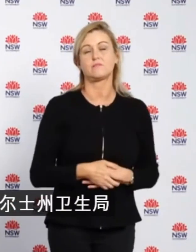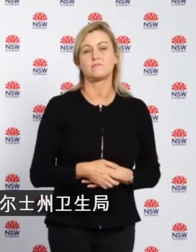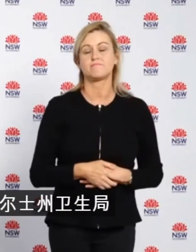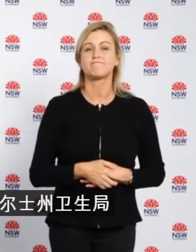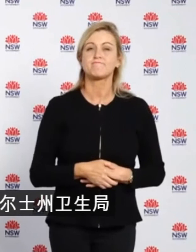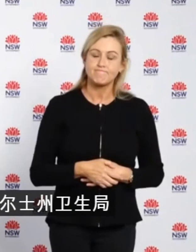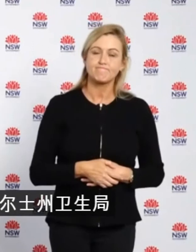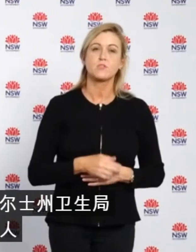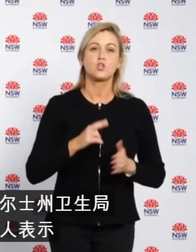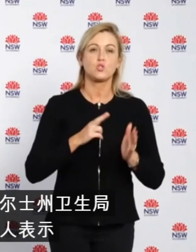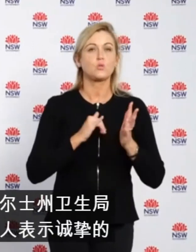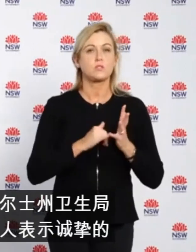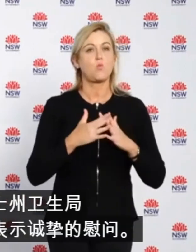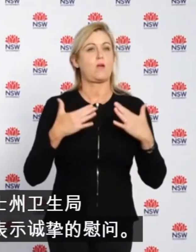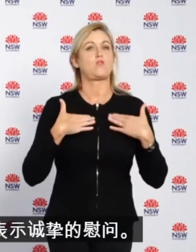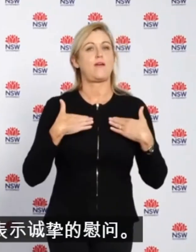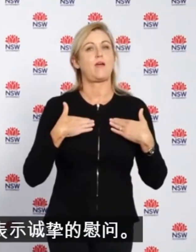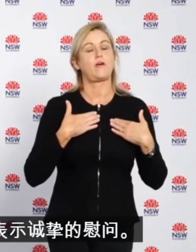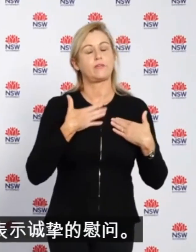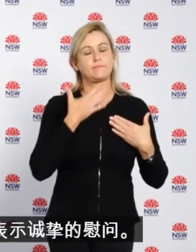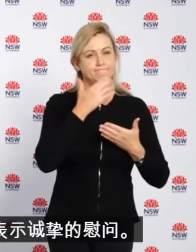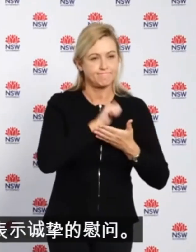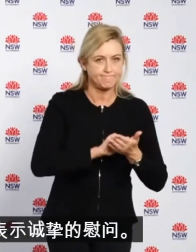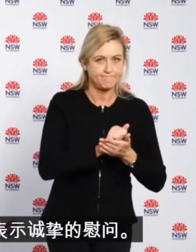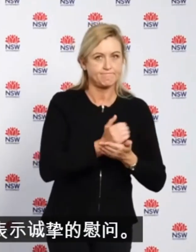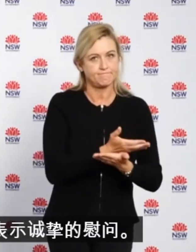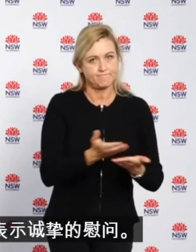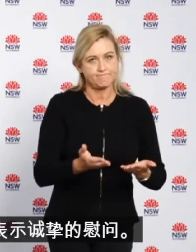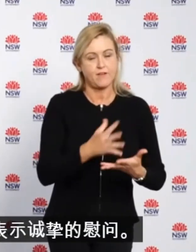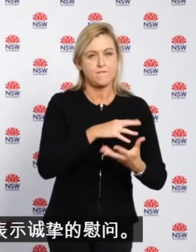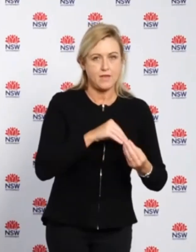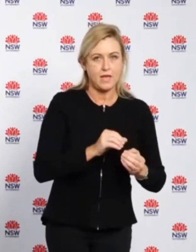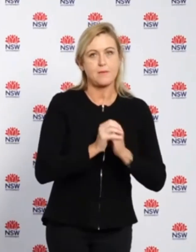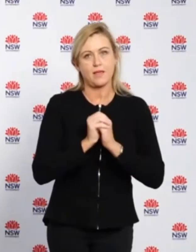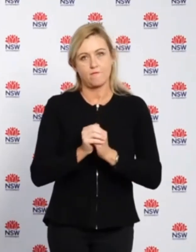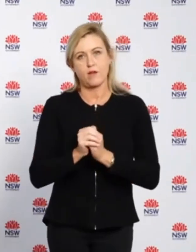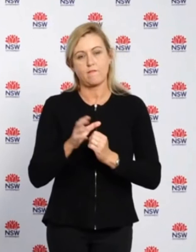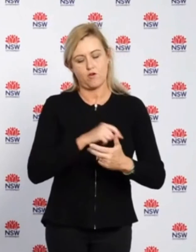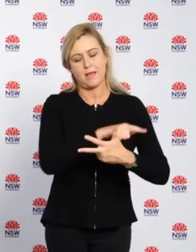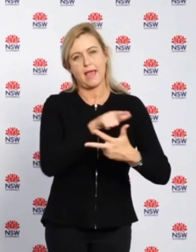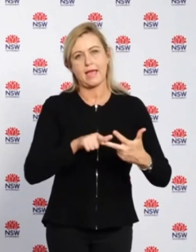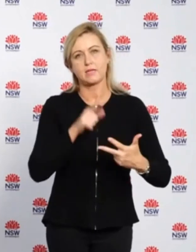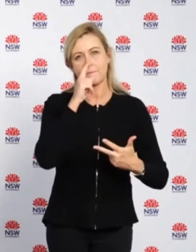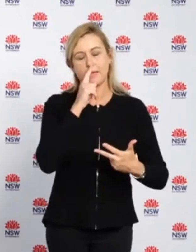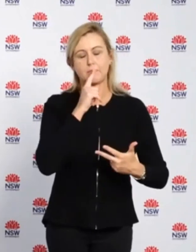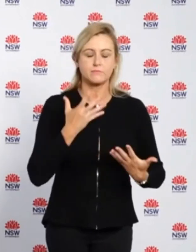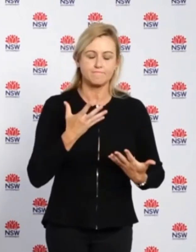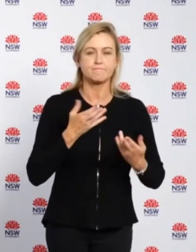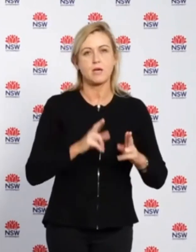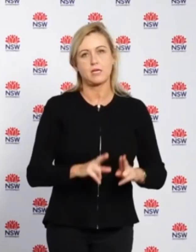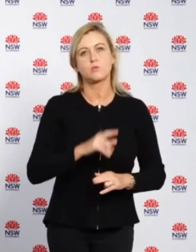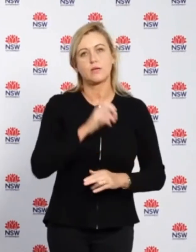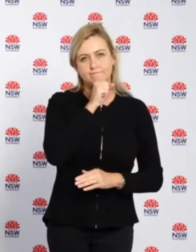my sincere sympathies to the families and all the loved ones of those eight people who have sadly passed away.